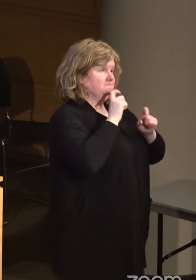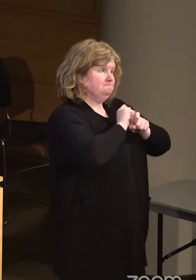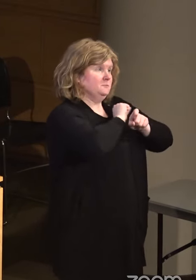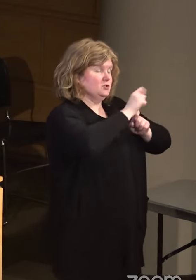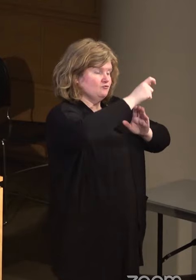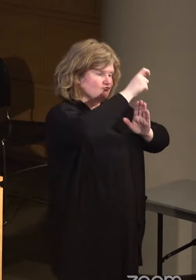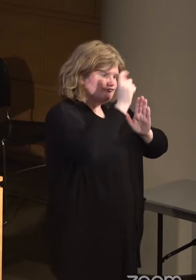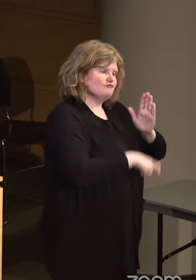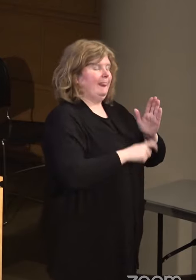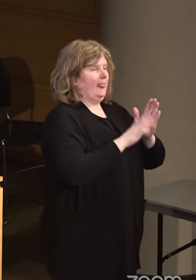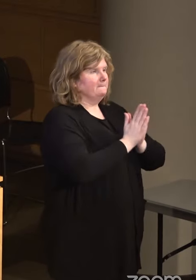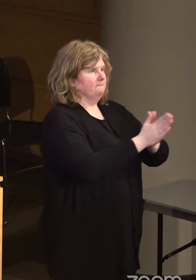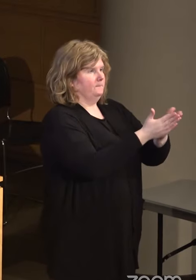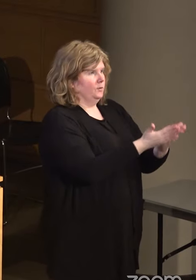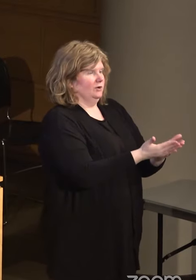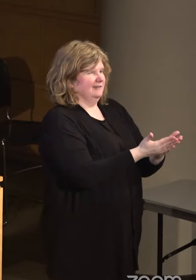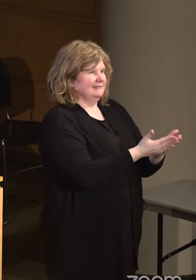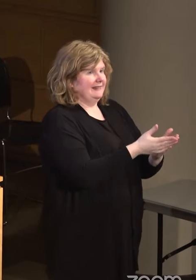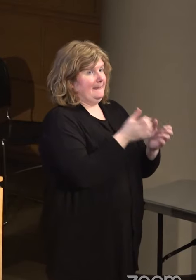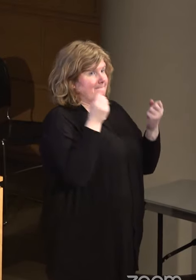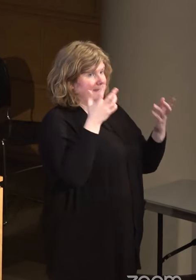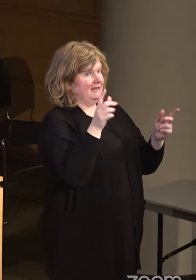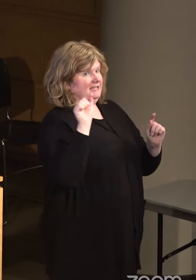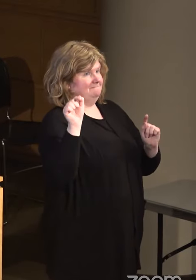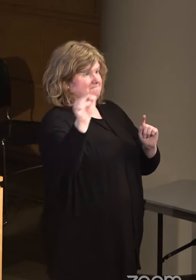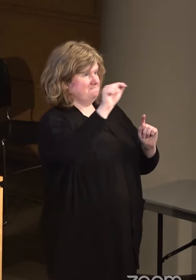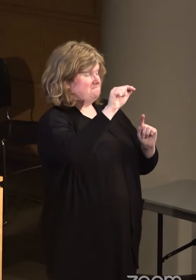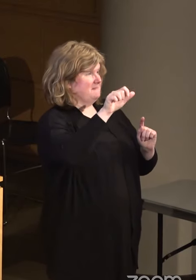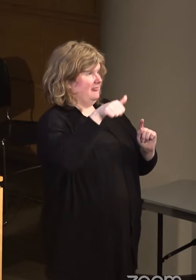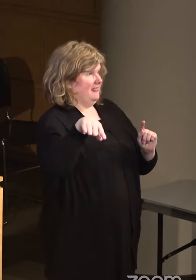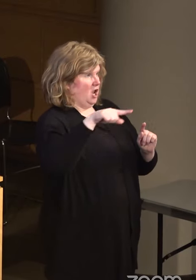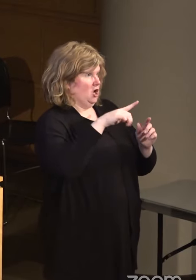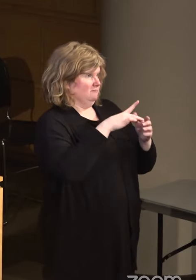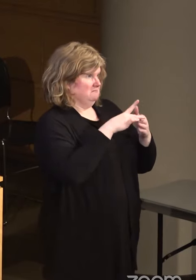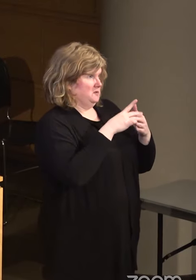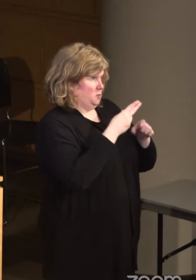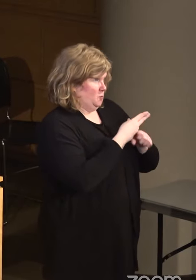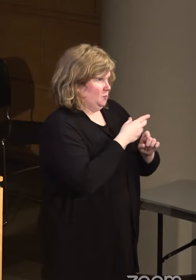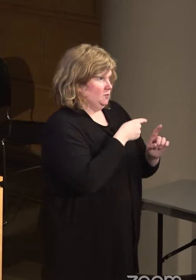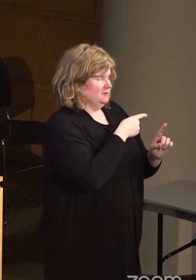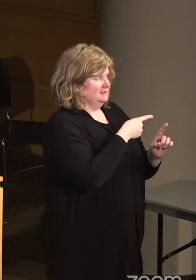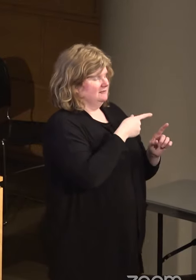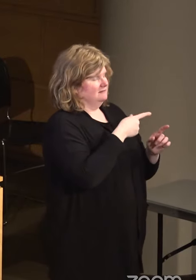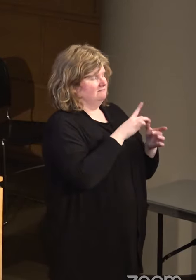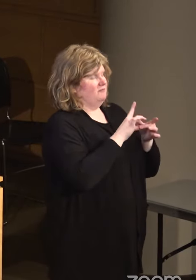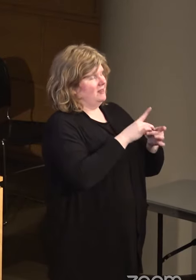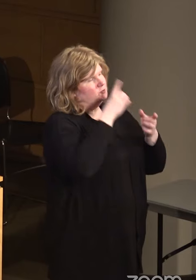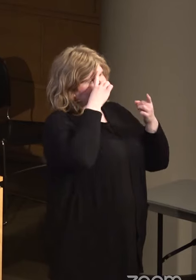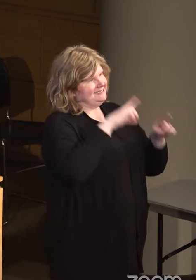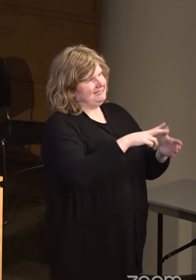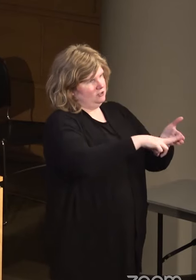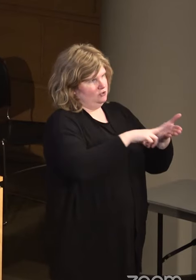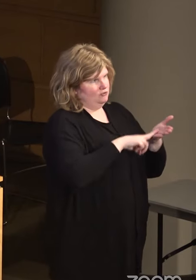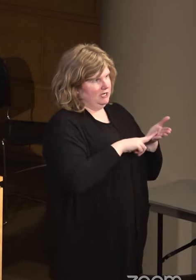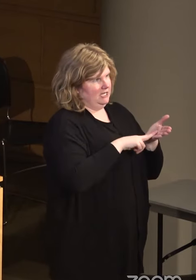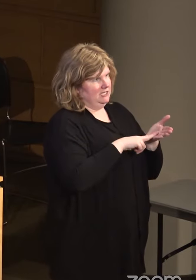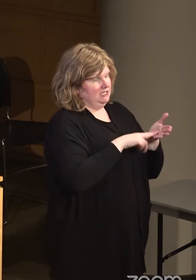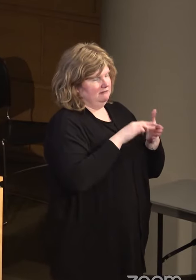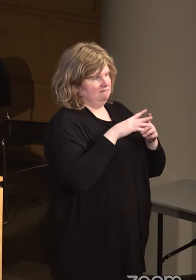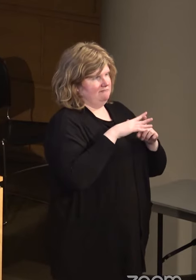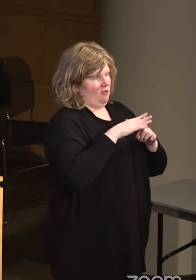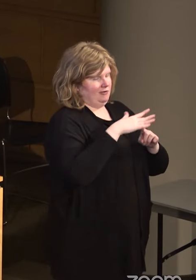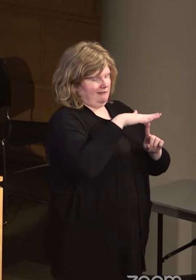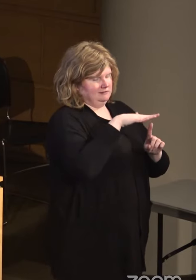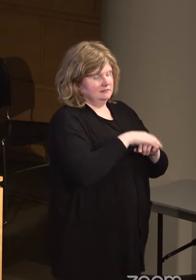written the playbook that a lot of folks are playing with in the consent decree context,